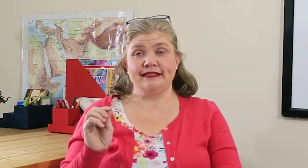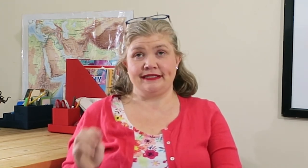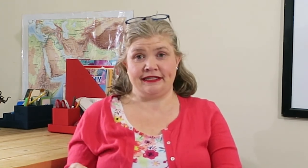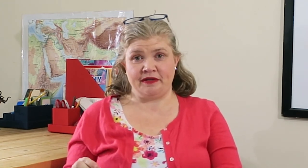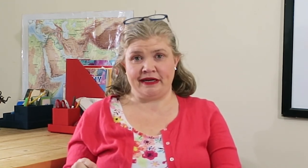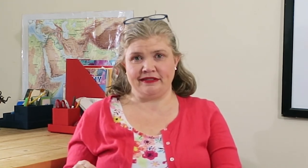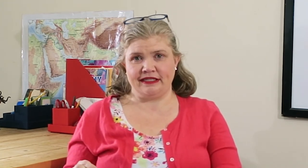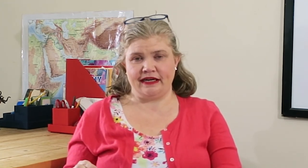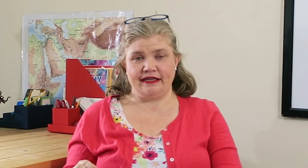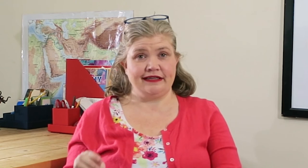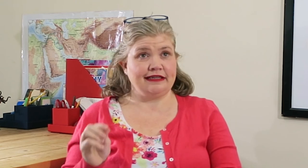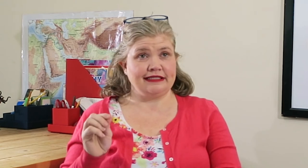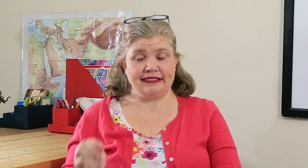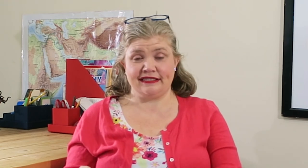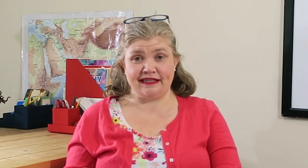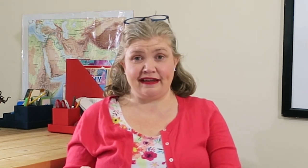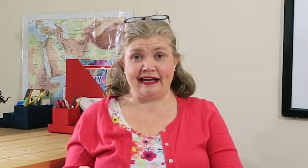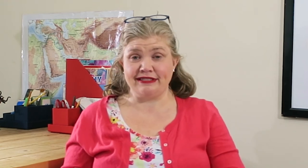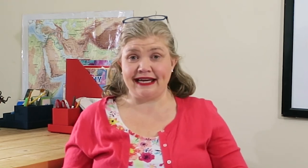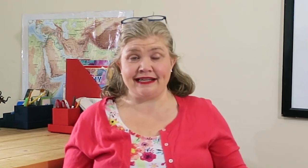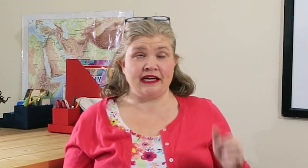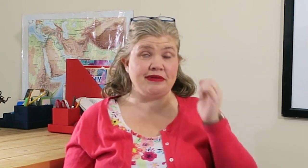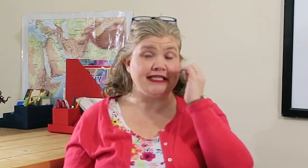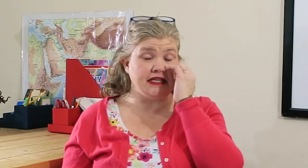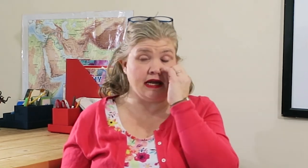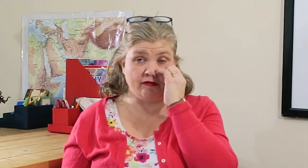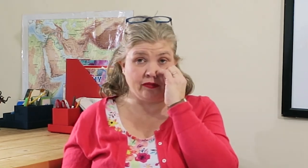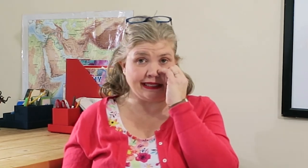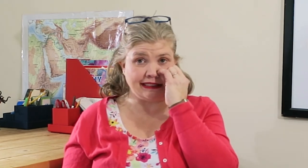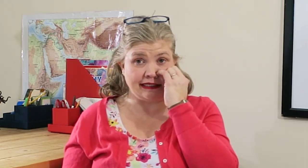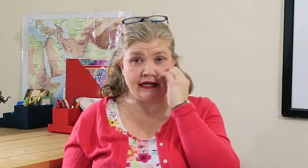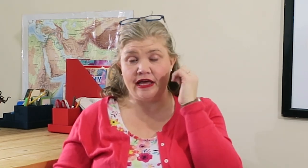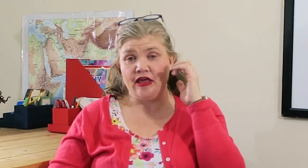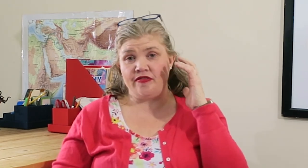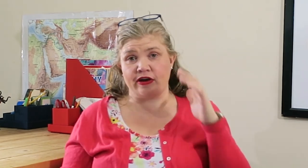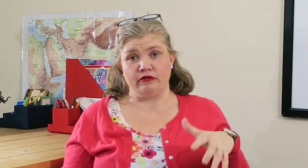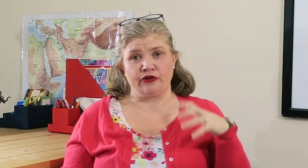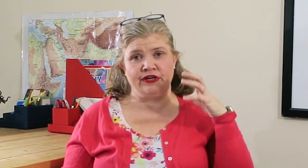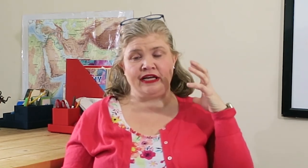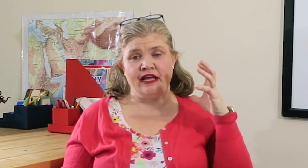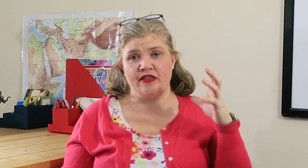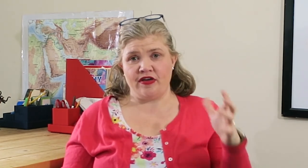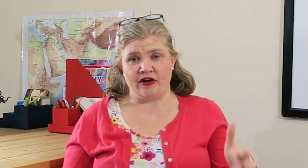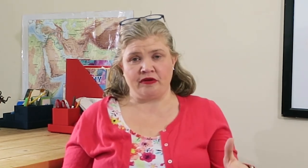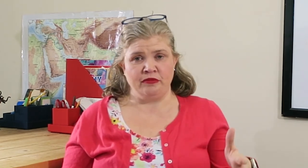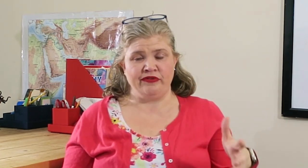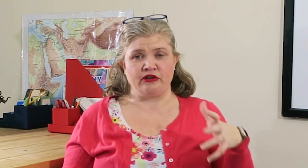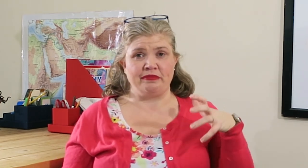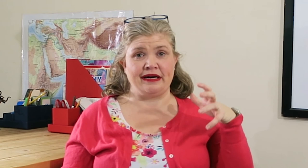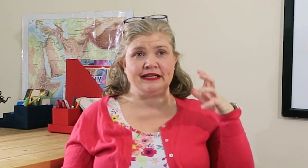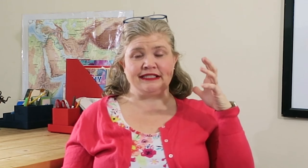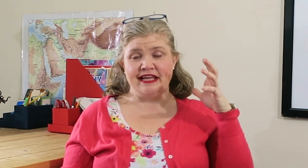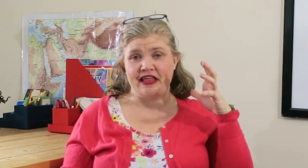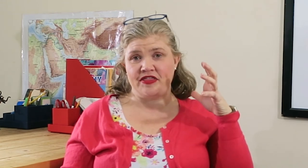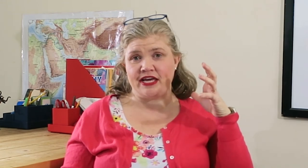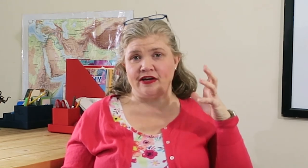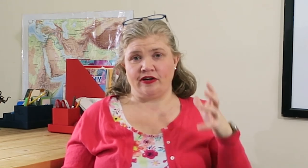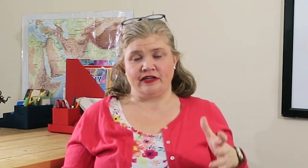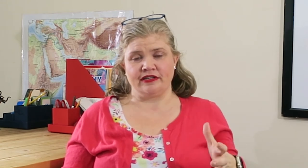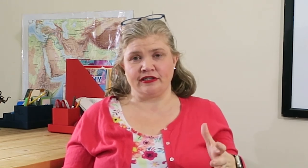send them outside. Outside time is never wasted. They are learning, they are moving their bodies, they are